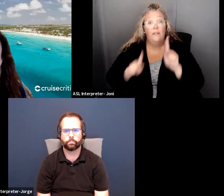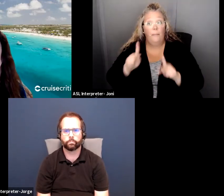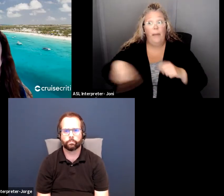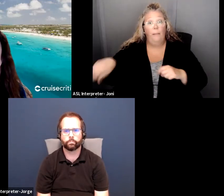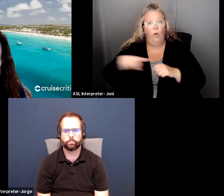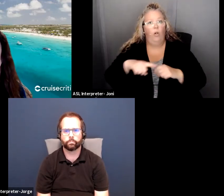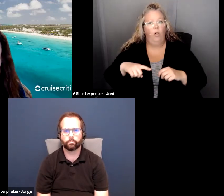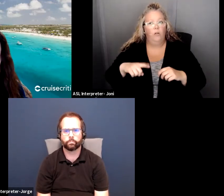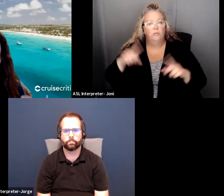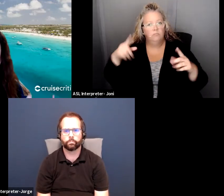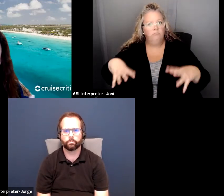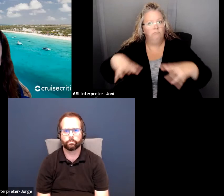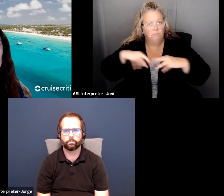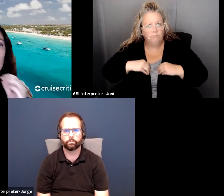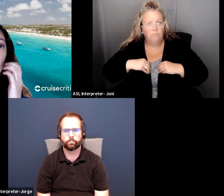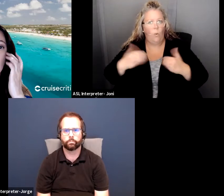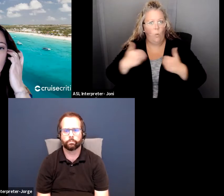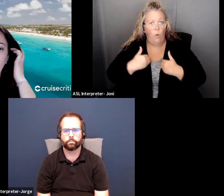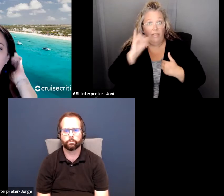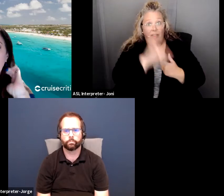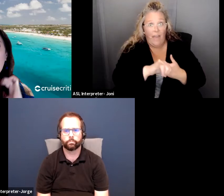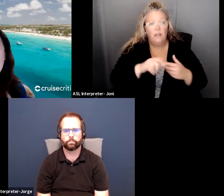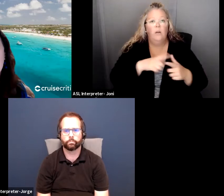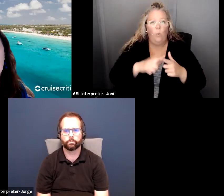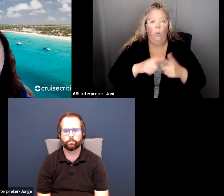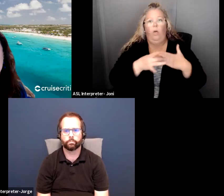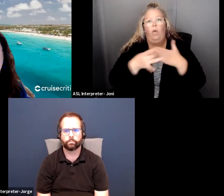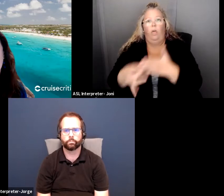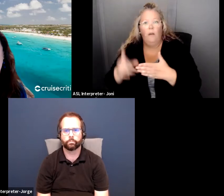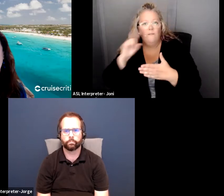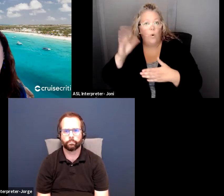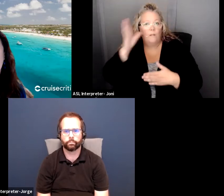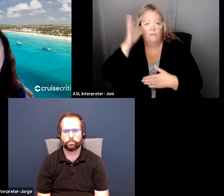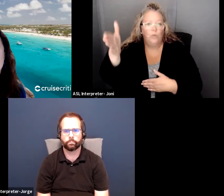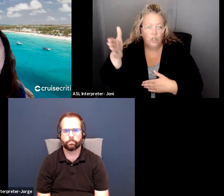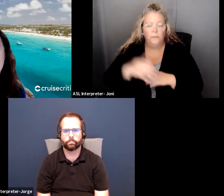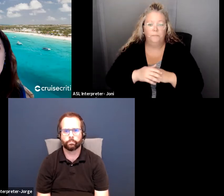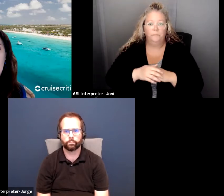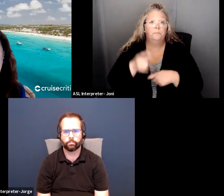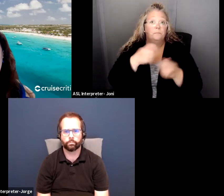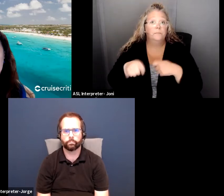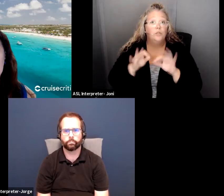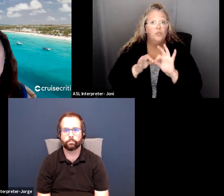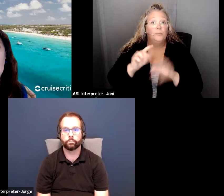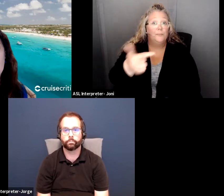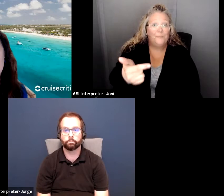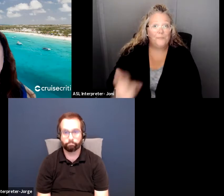that lays the foundation for all the future efforts you're going to make. And then brand pillars is the next